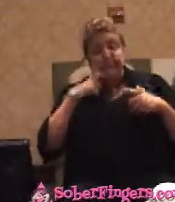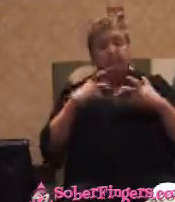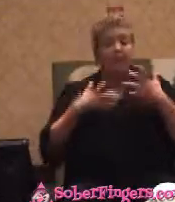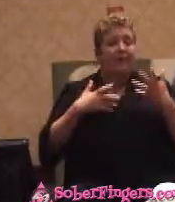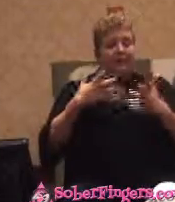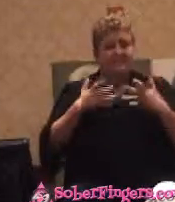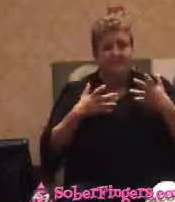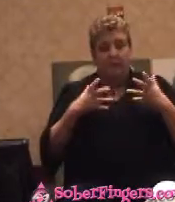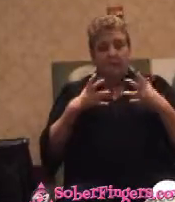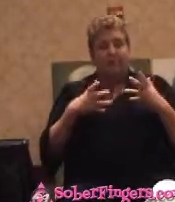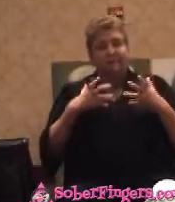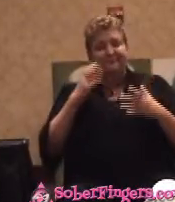socket.